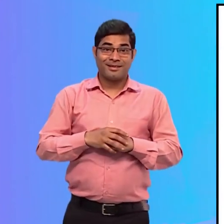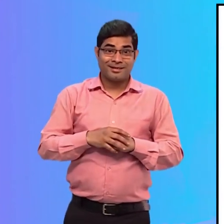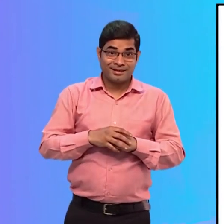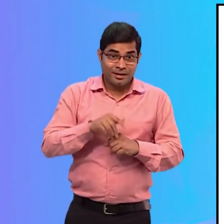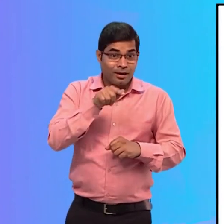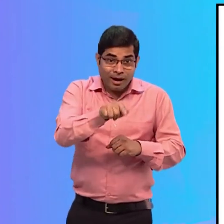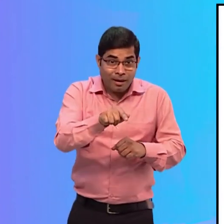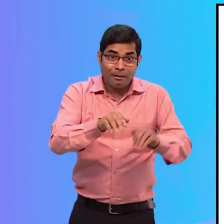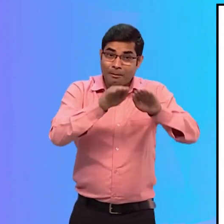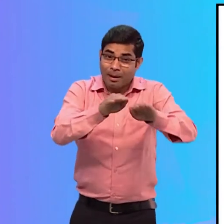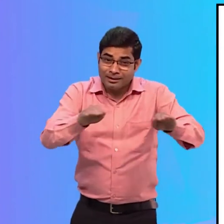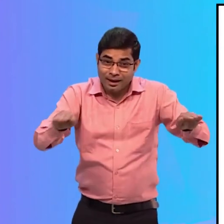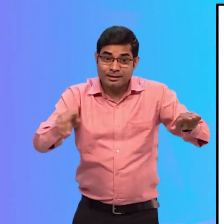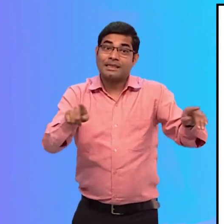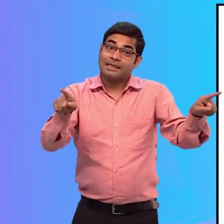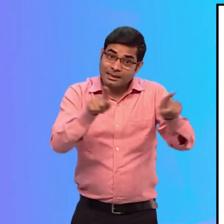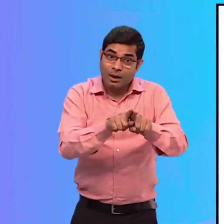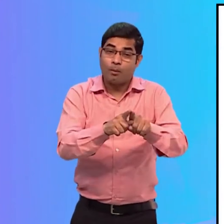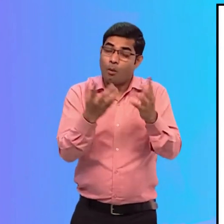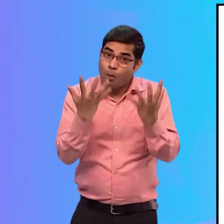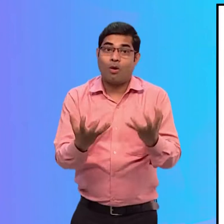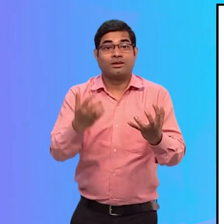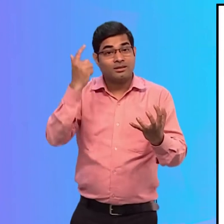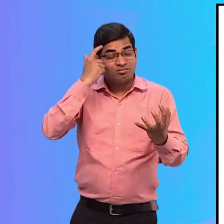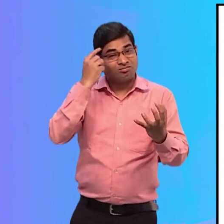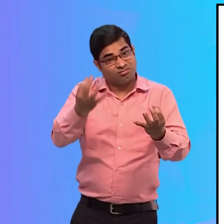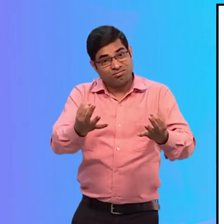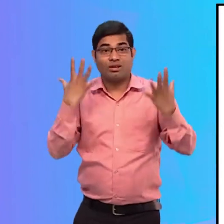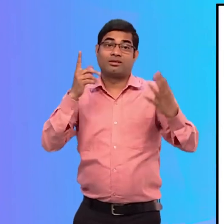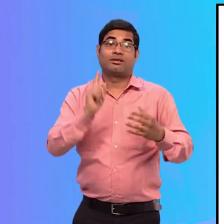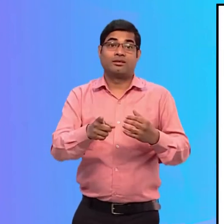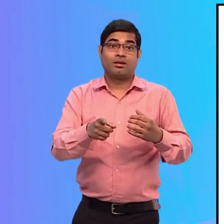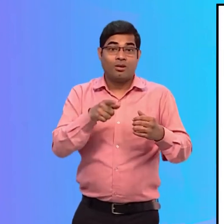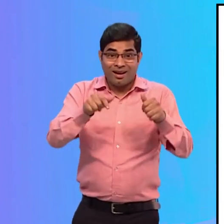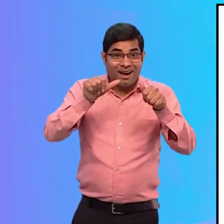We need bright children like you to spread the importance of accessibility. Very good.